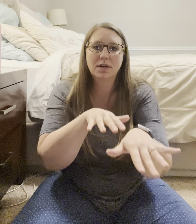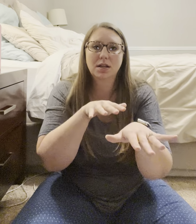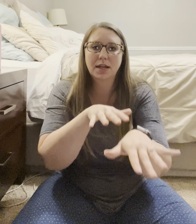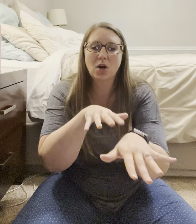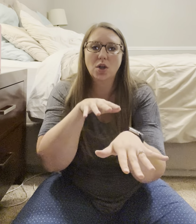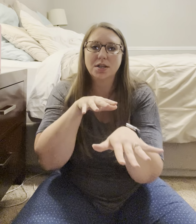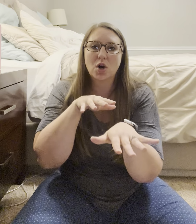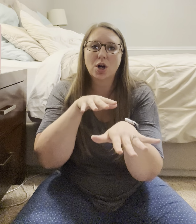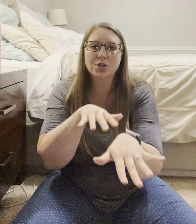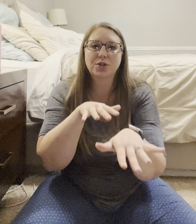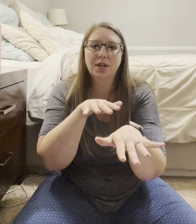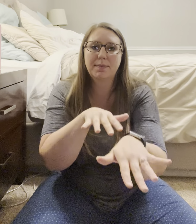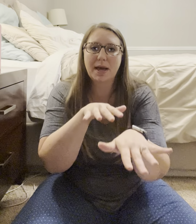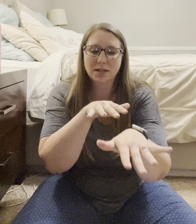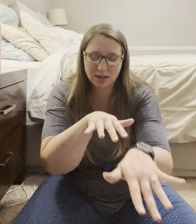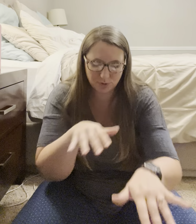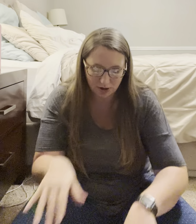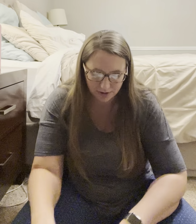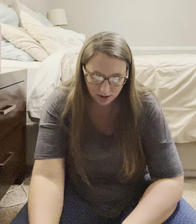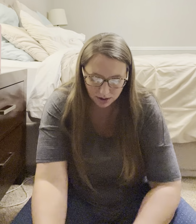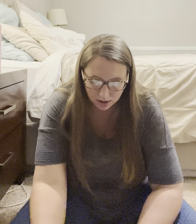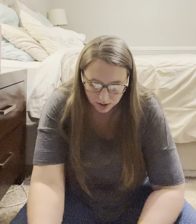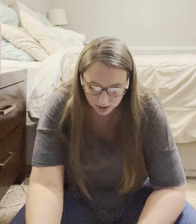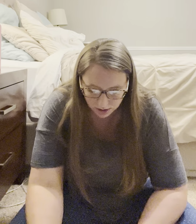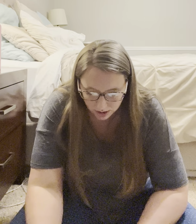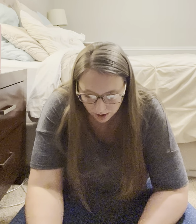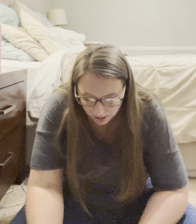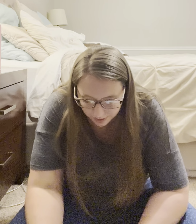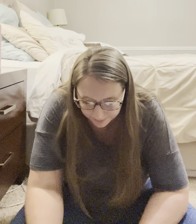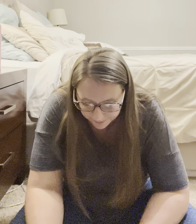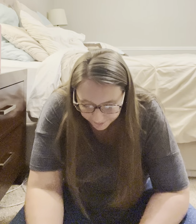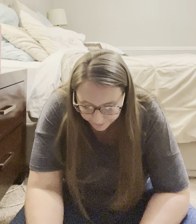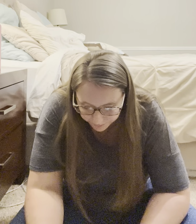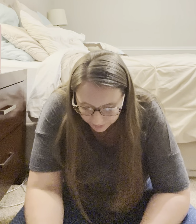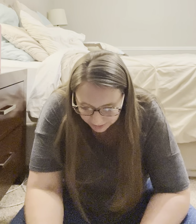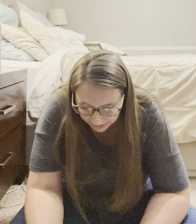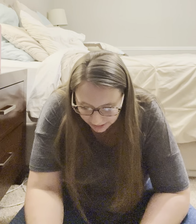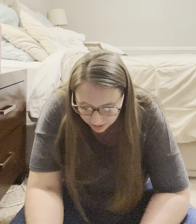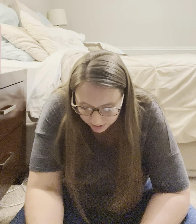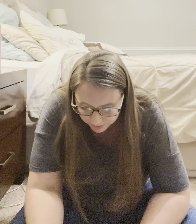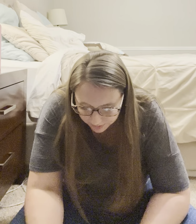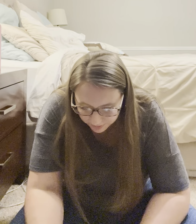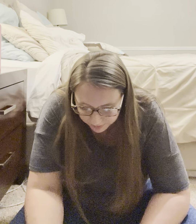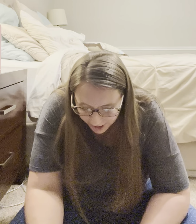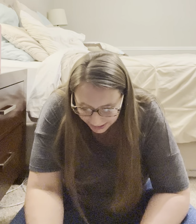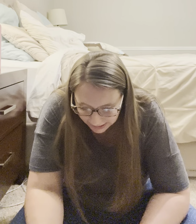Like all the cars are like backed up. Traffic. Um. Can't find